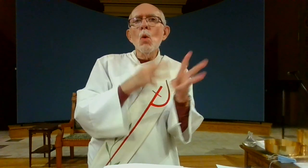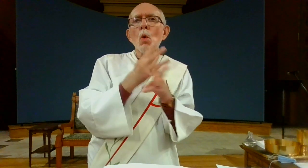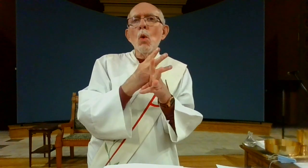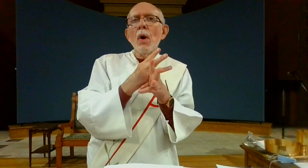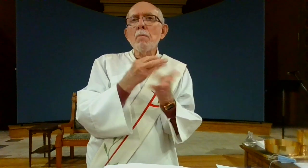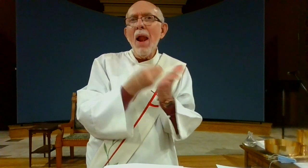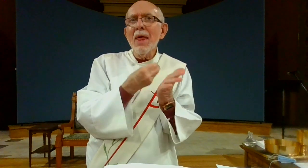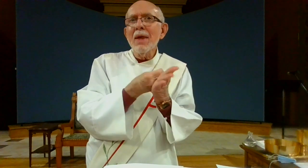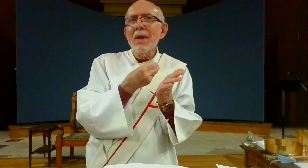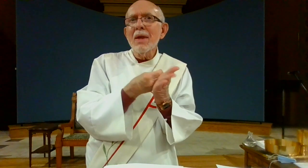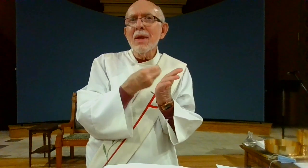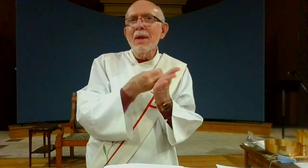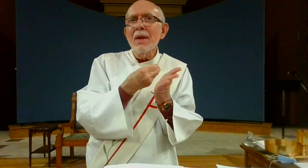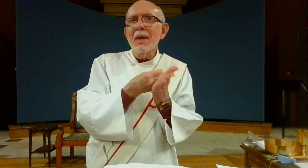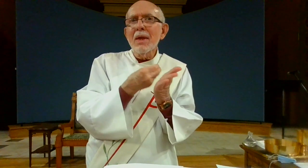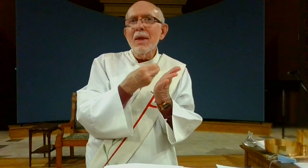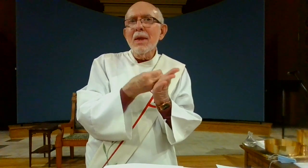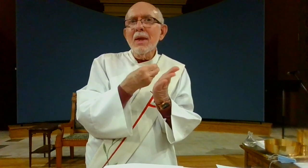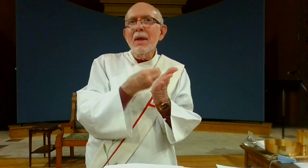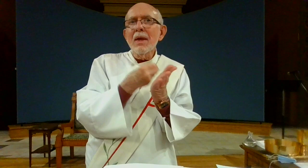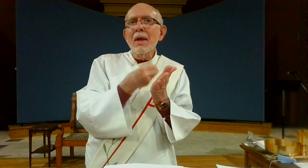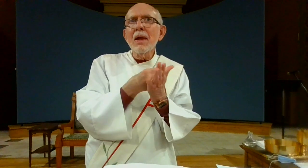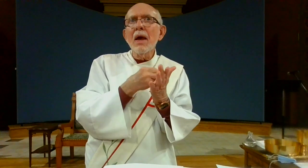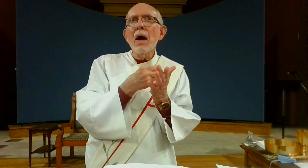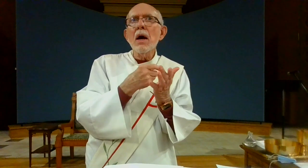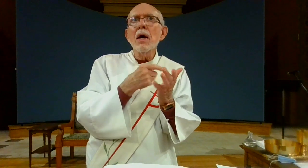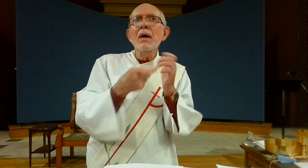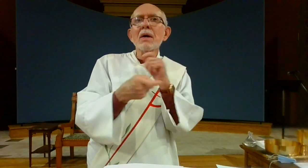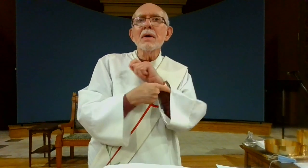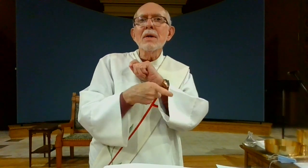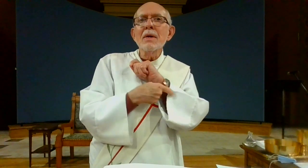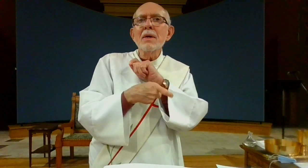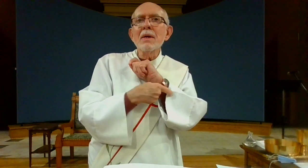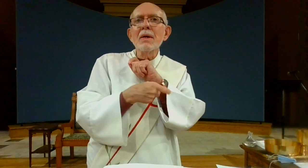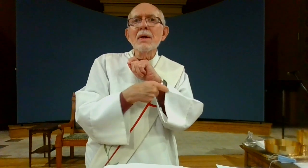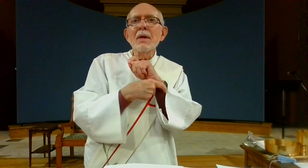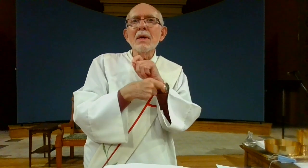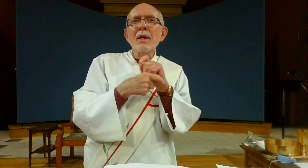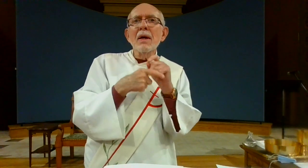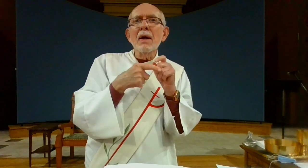But he became caught into the world's greed and money and desire and temptation